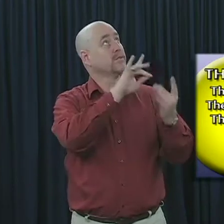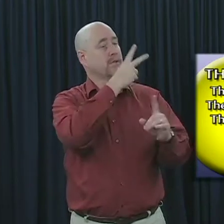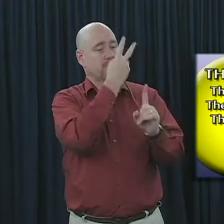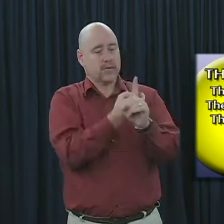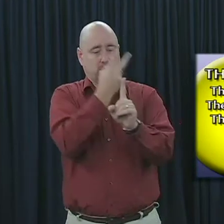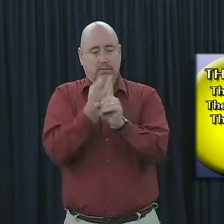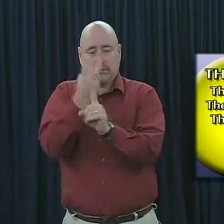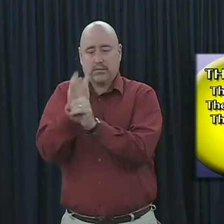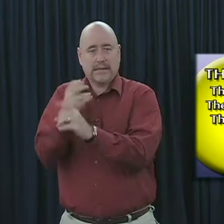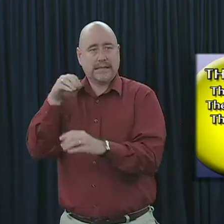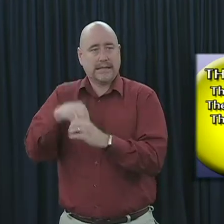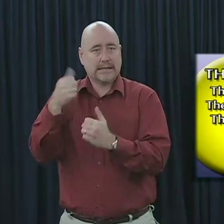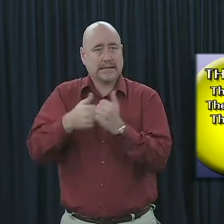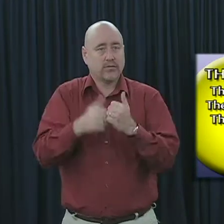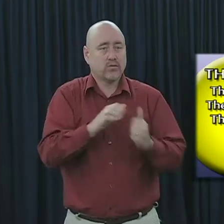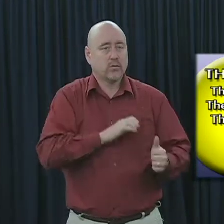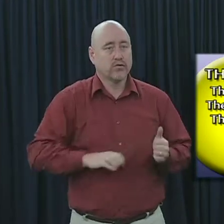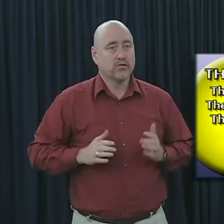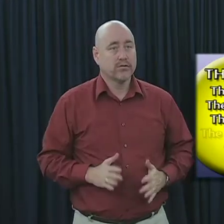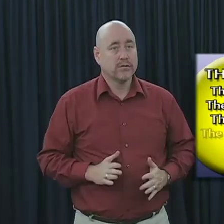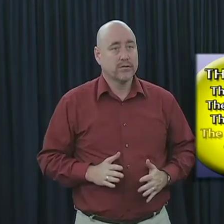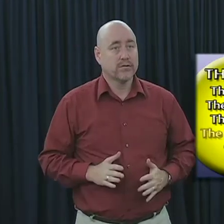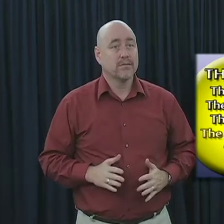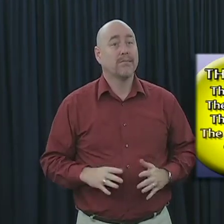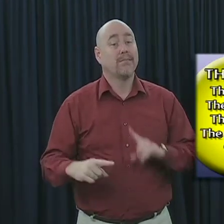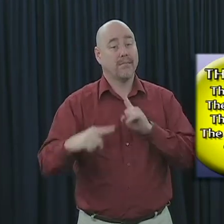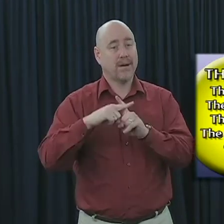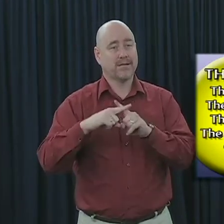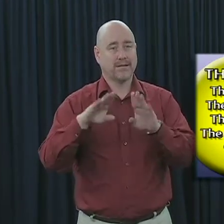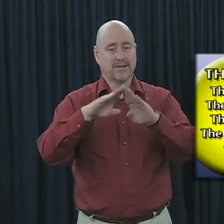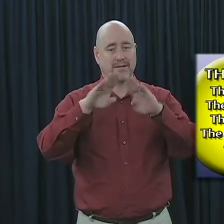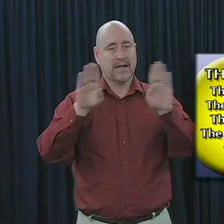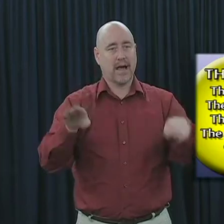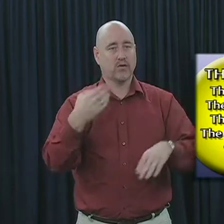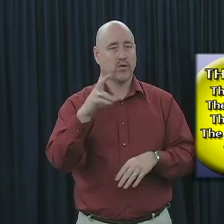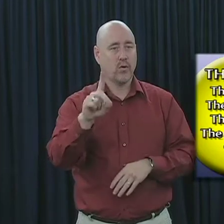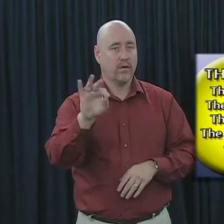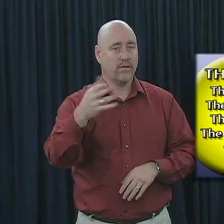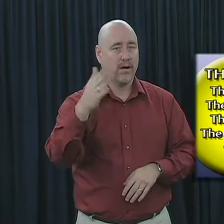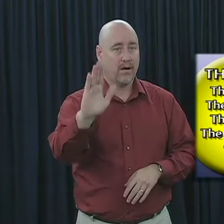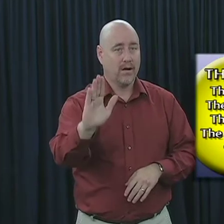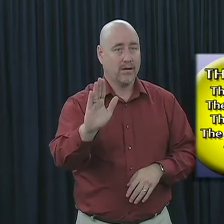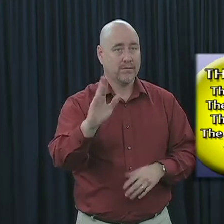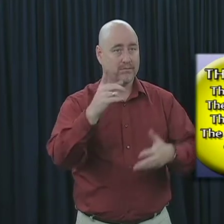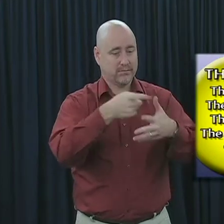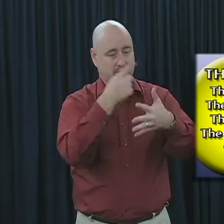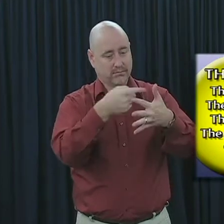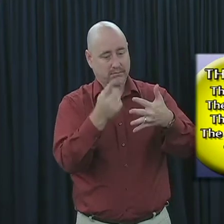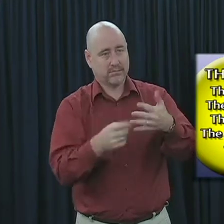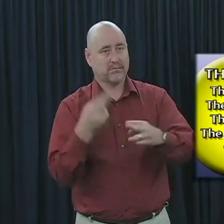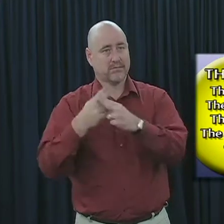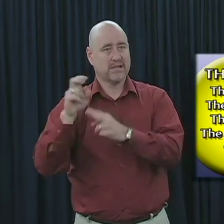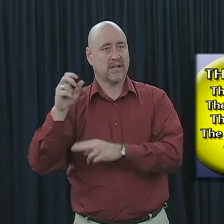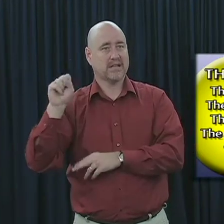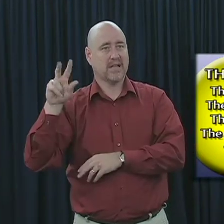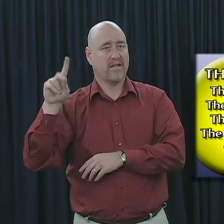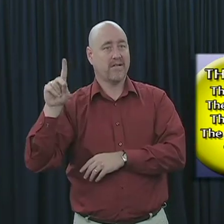Christian. But further, they are also known as the household of God. In the New Testament, the word household